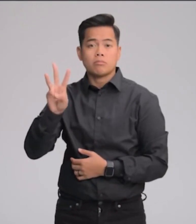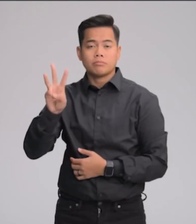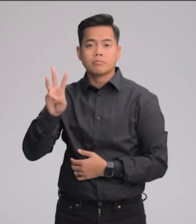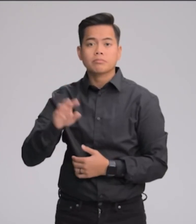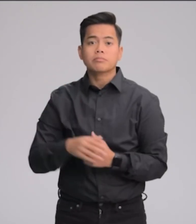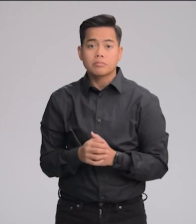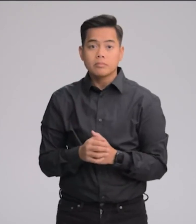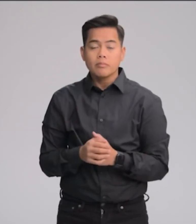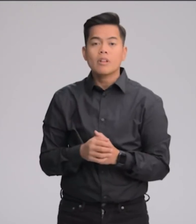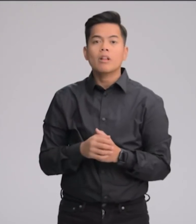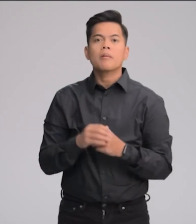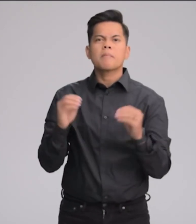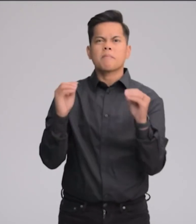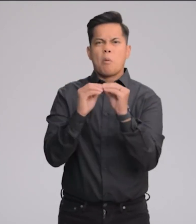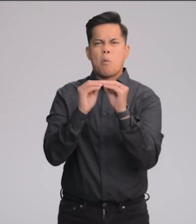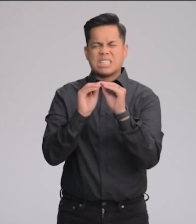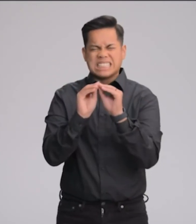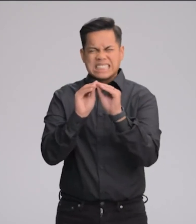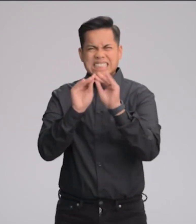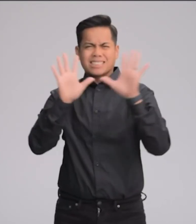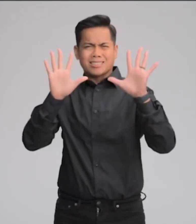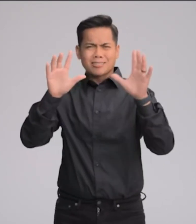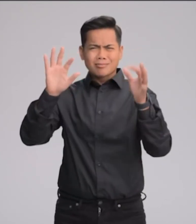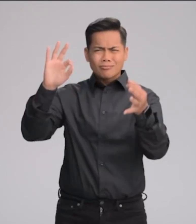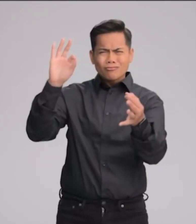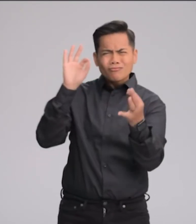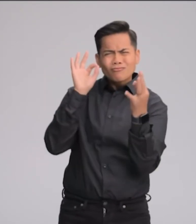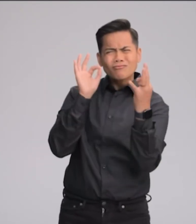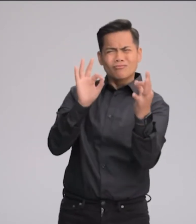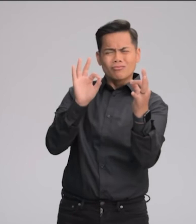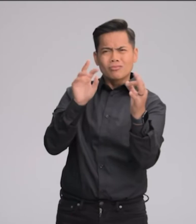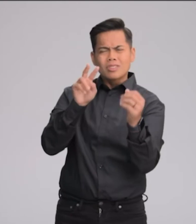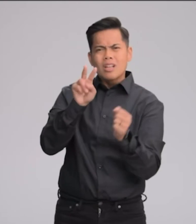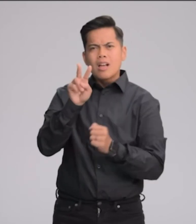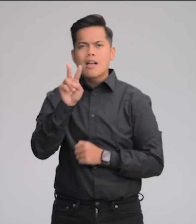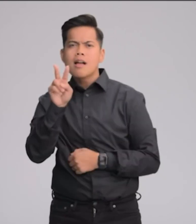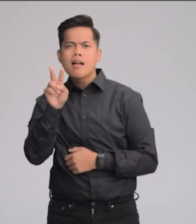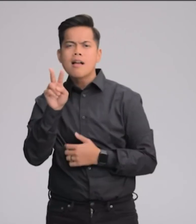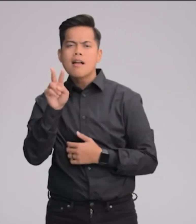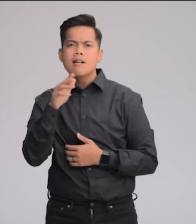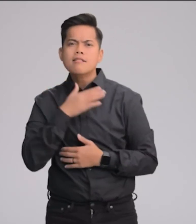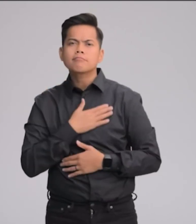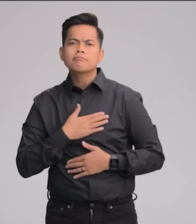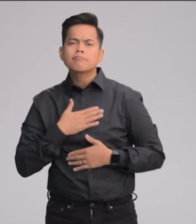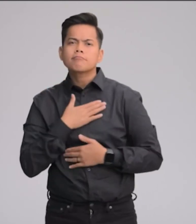even more resolution to rescale, retouch, and reimagine your photos.